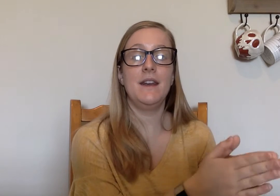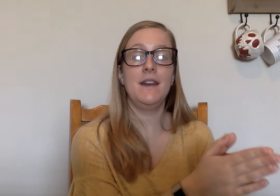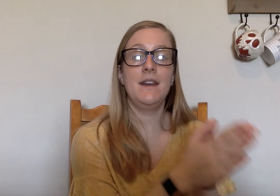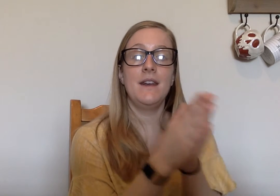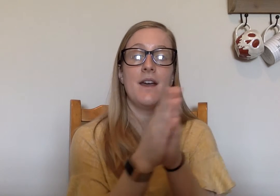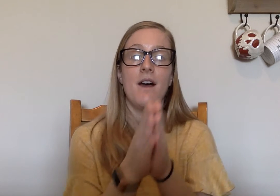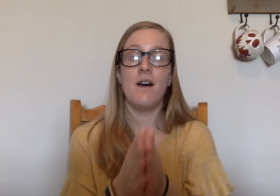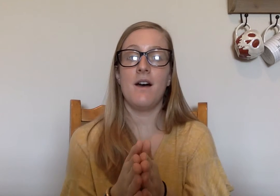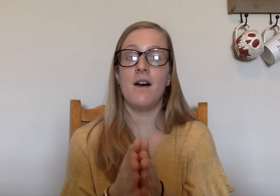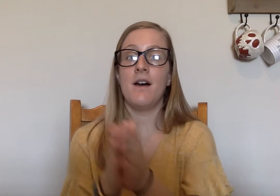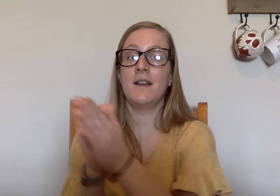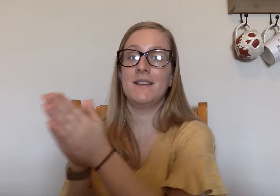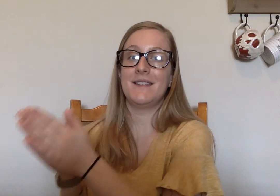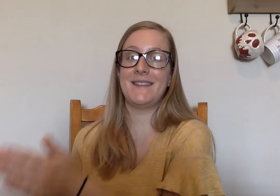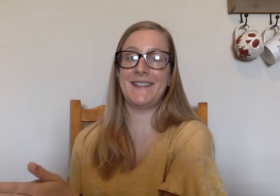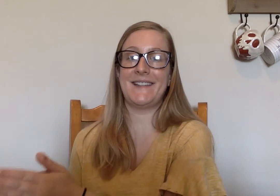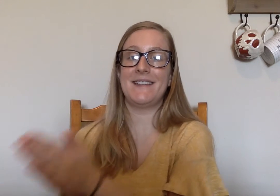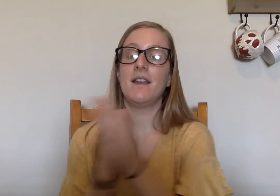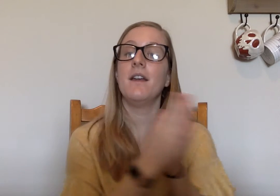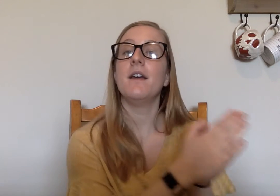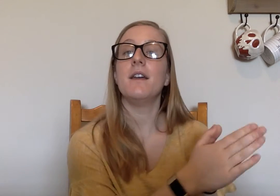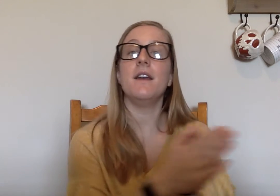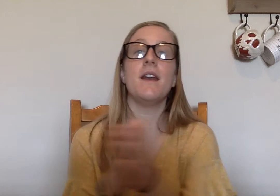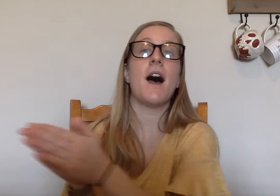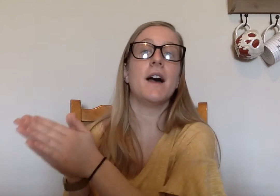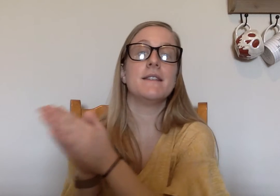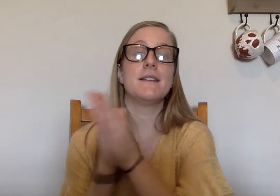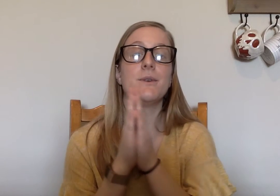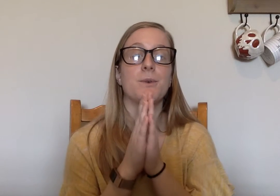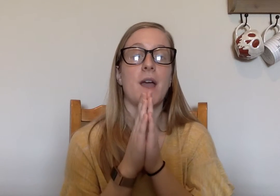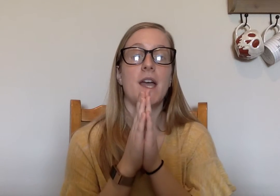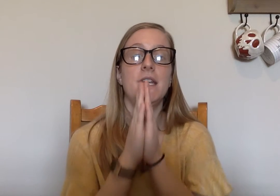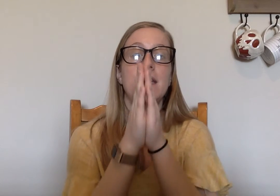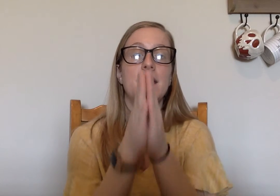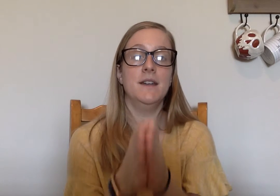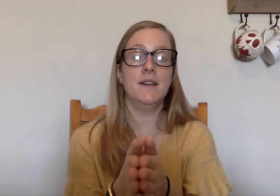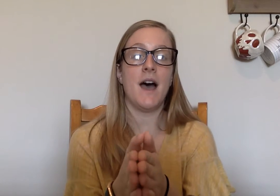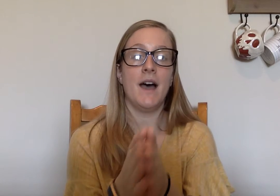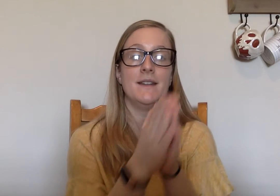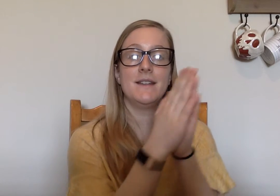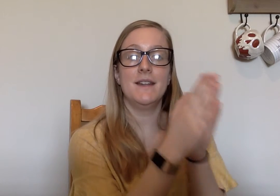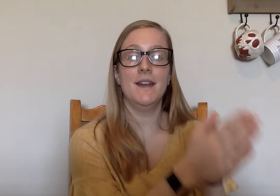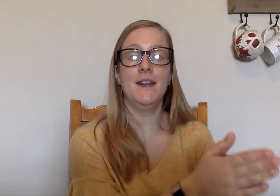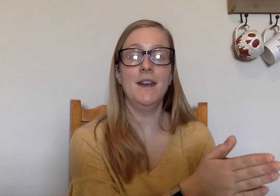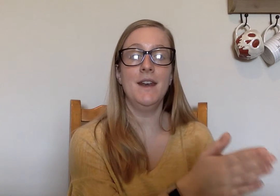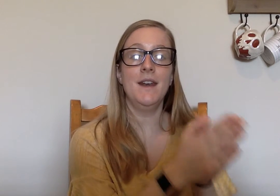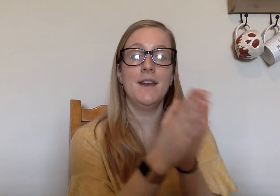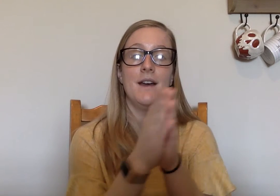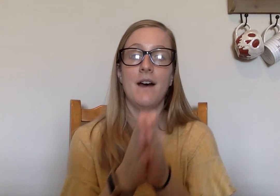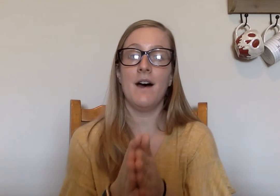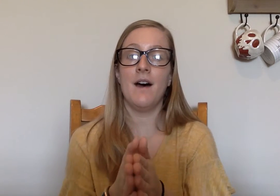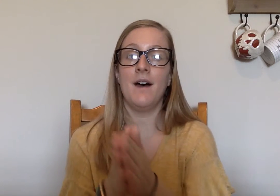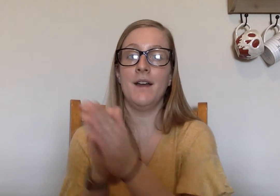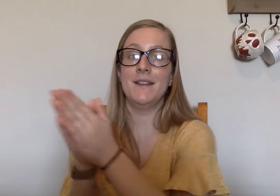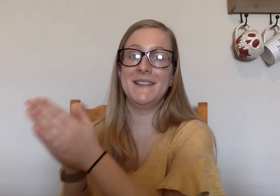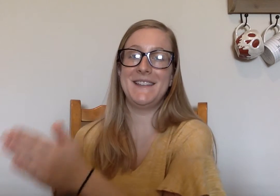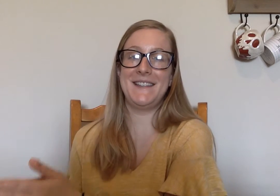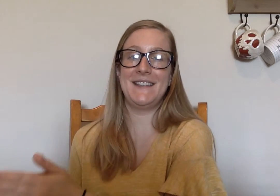N, A, T. Not. Ready? Not. N, A, T.